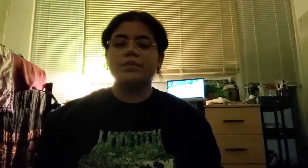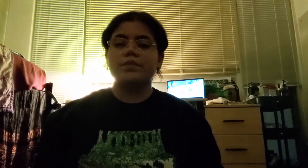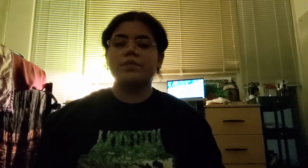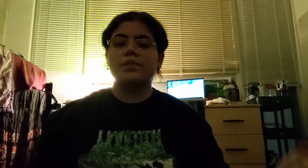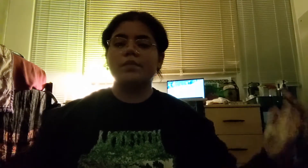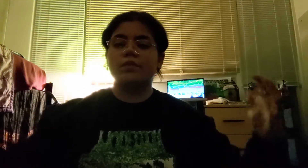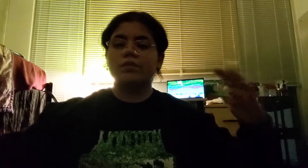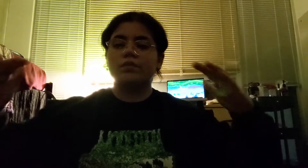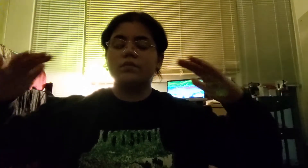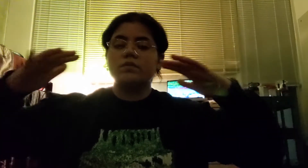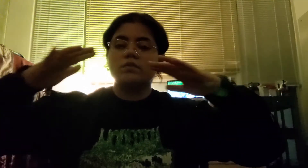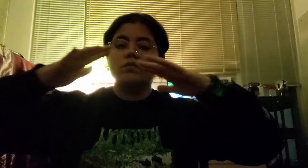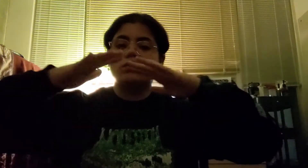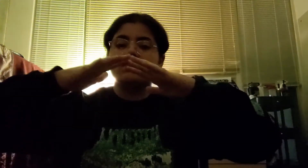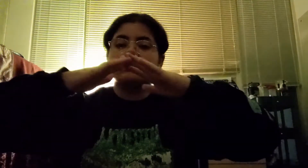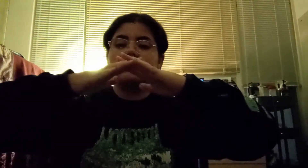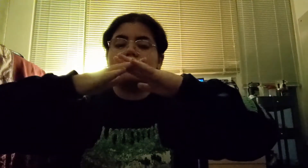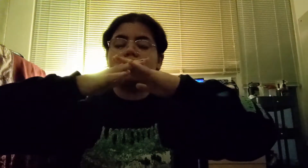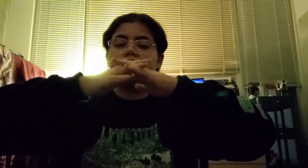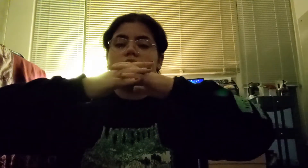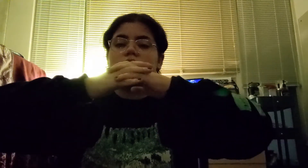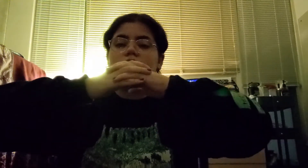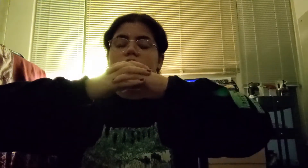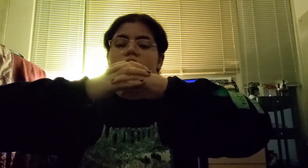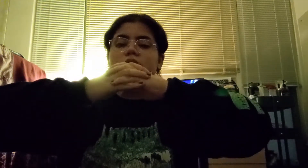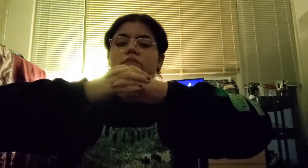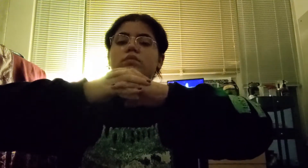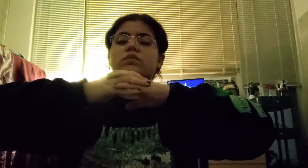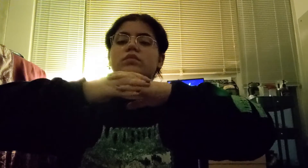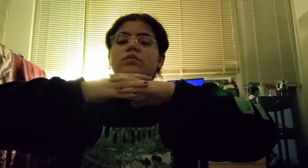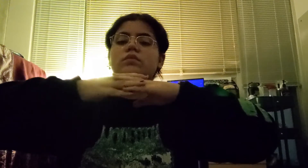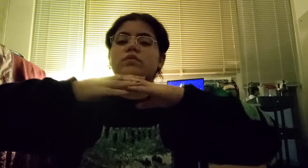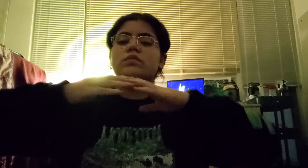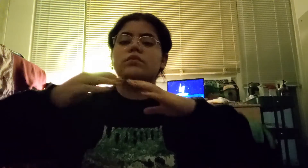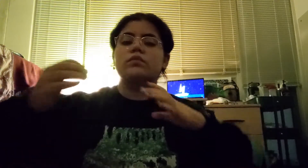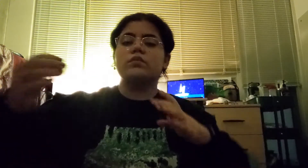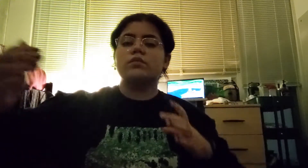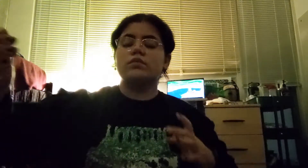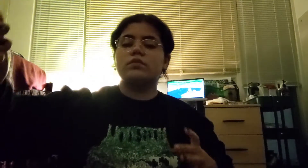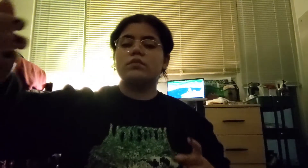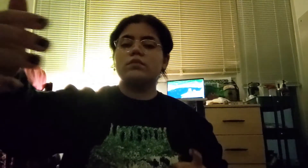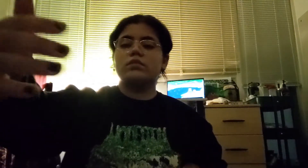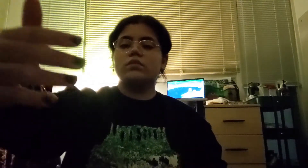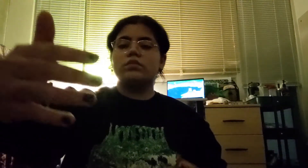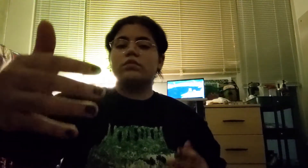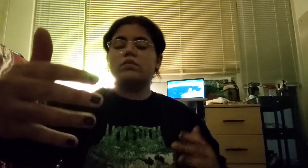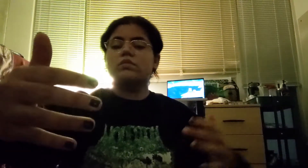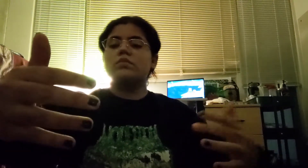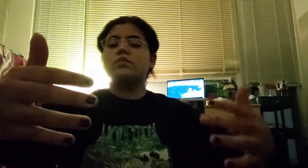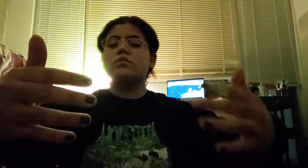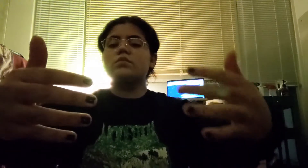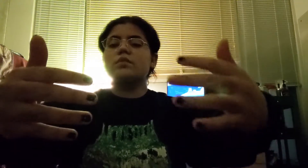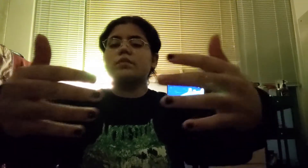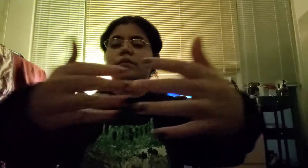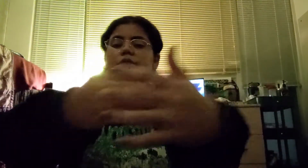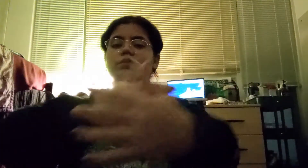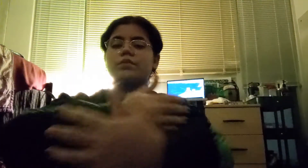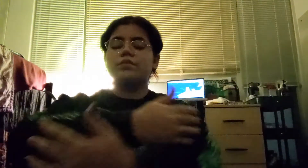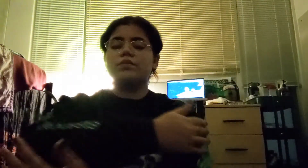we cook and pour drinks for each other we test out new recipes and savor the old ones but each brings us closer together when one of us